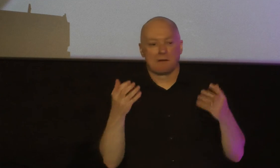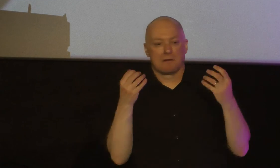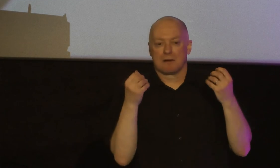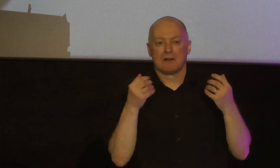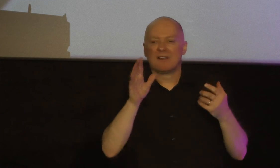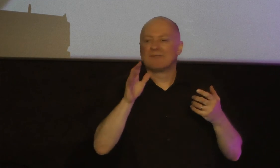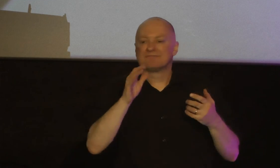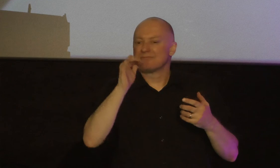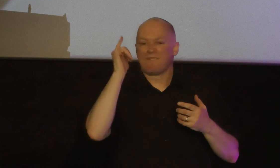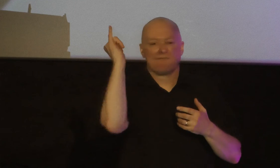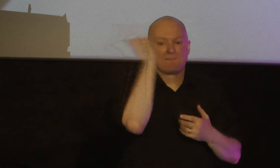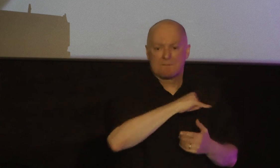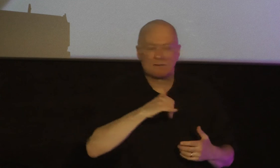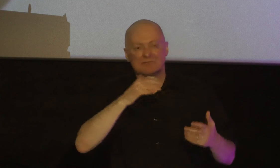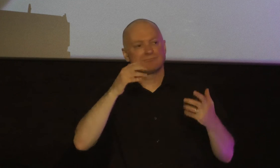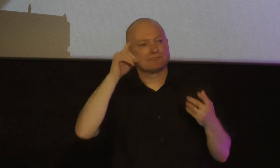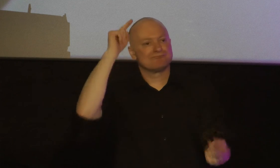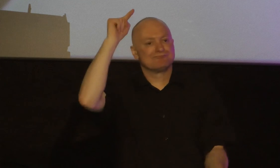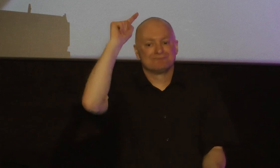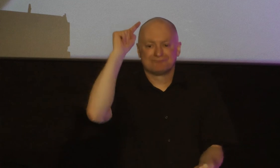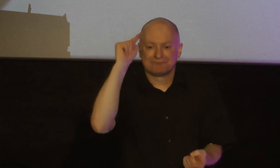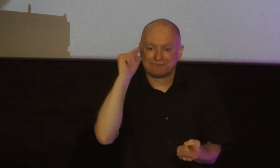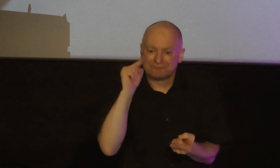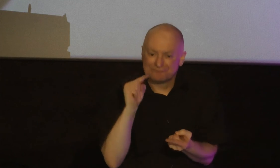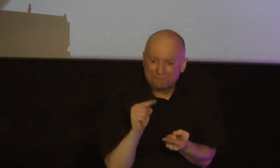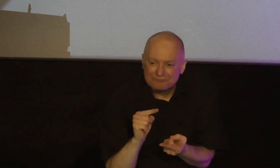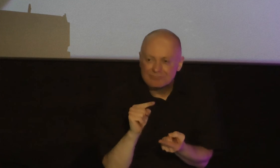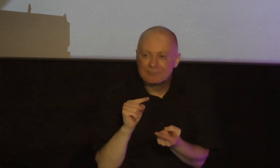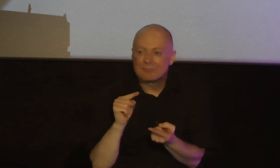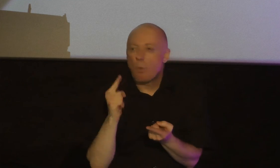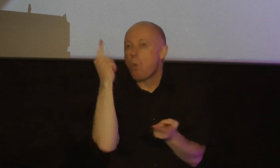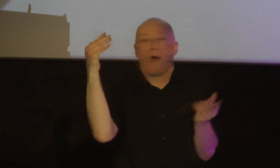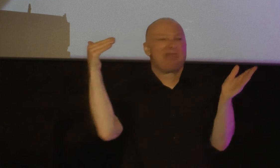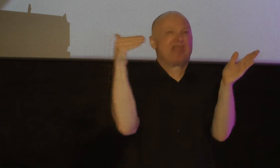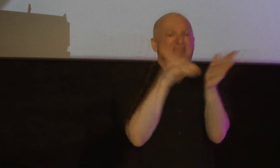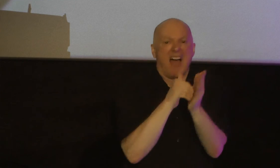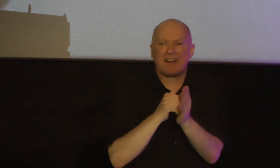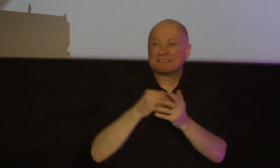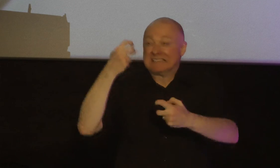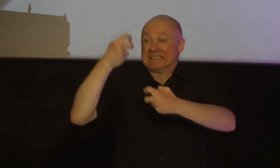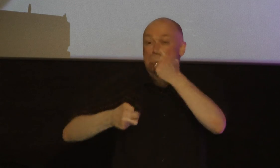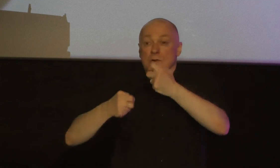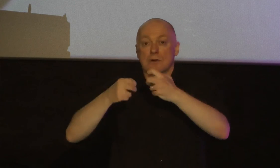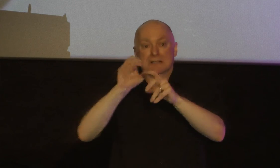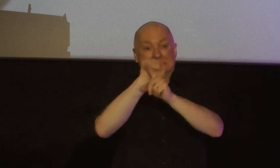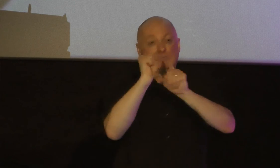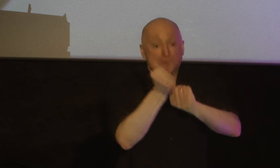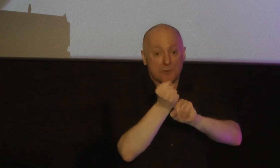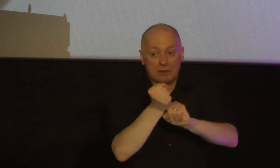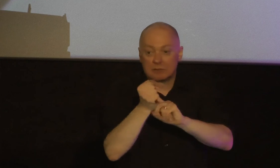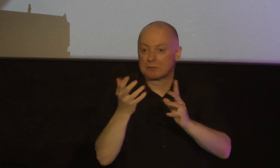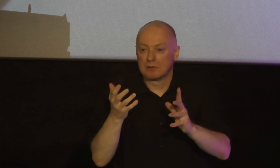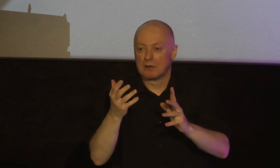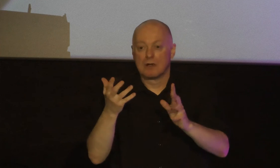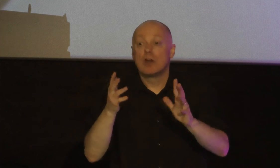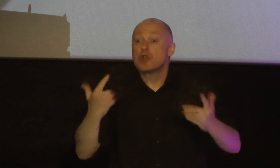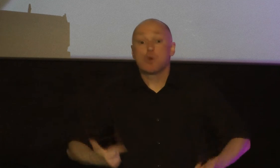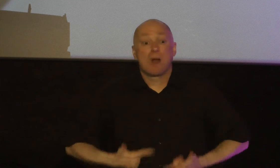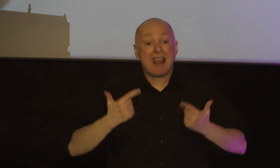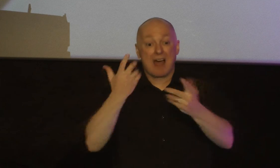and a thousand moments of foolishness and a thousand difficult circumstances that will crush you your life will be spared if